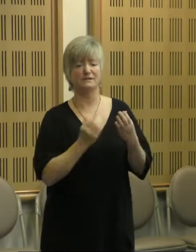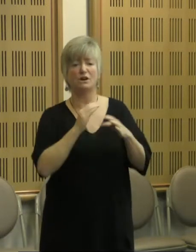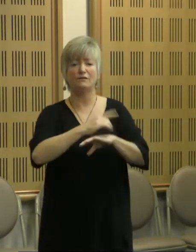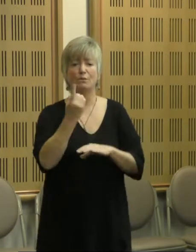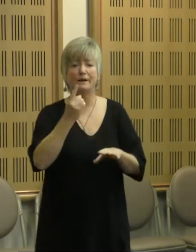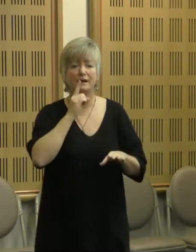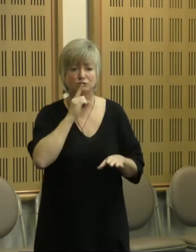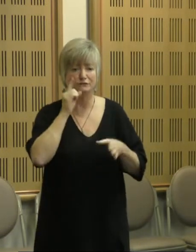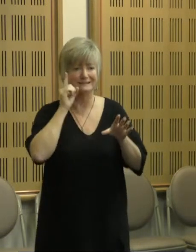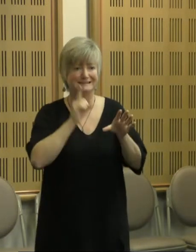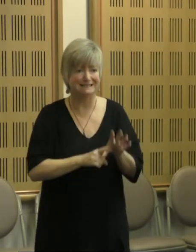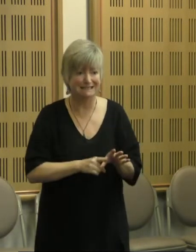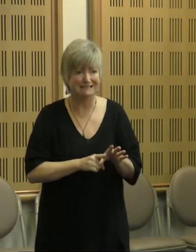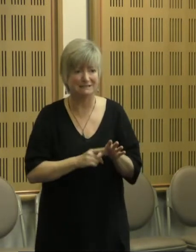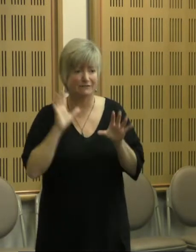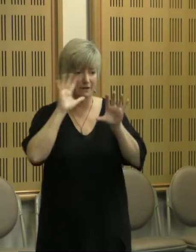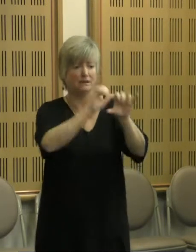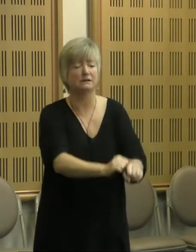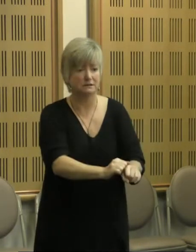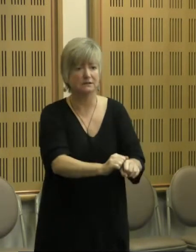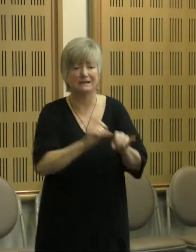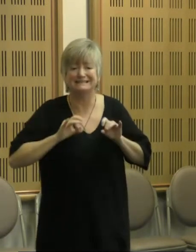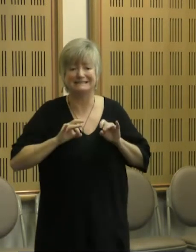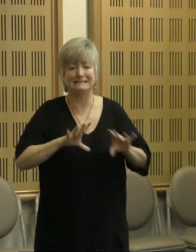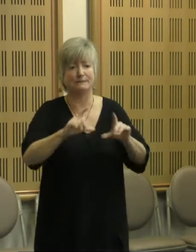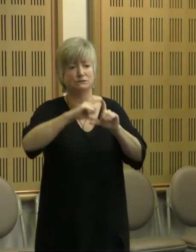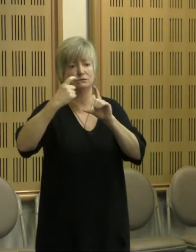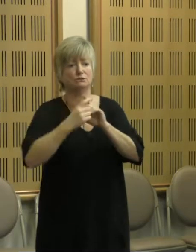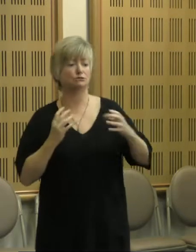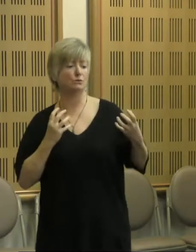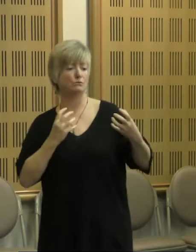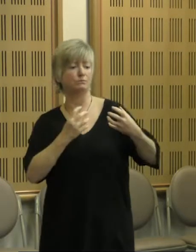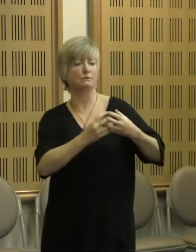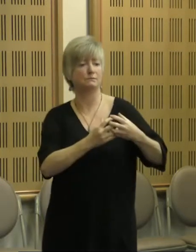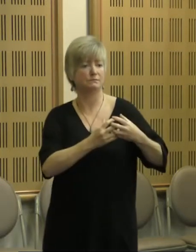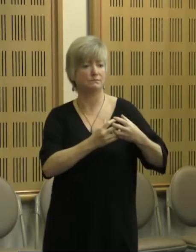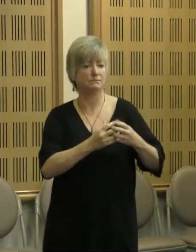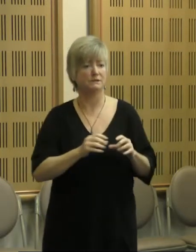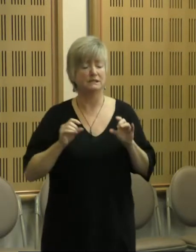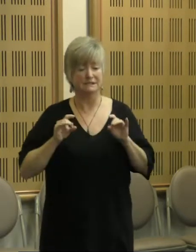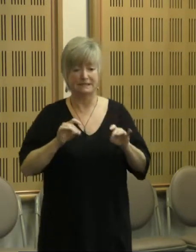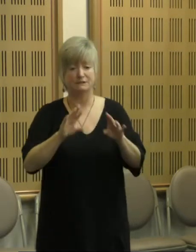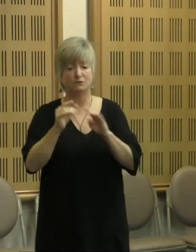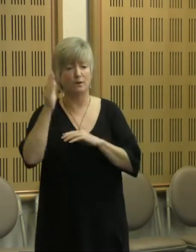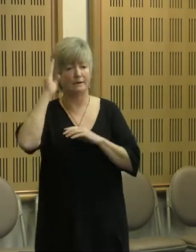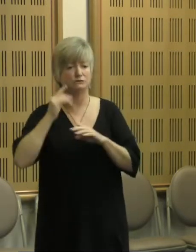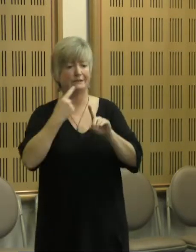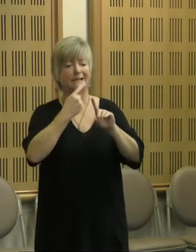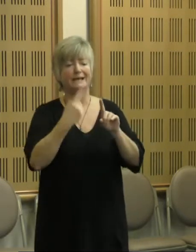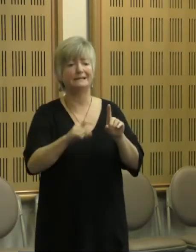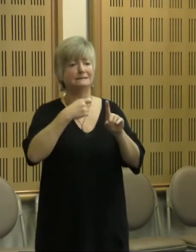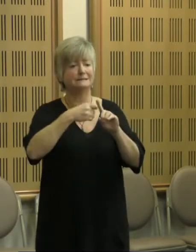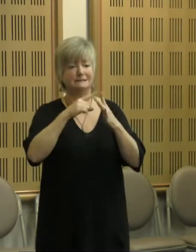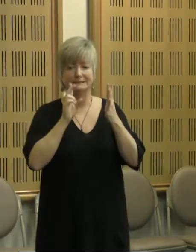damaged some of these cultural bonds. Dispossession from country and kin has been the predominant disabling result of colonisation.